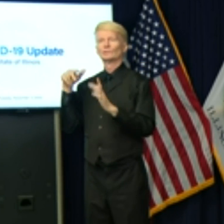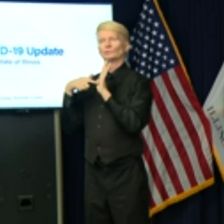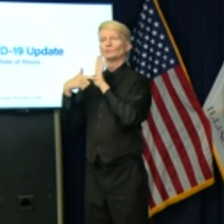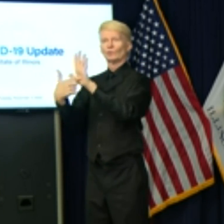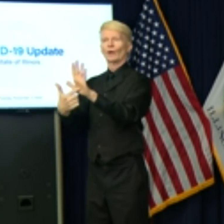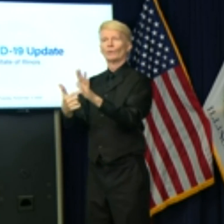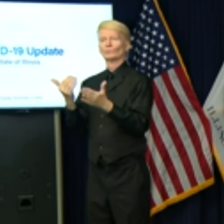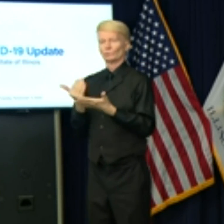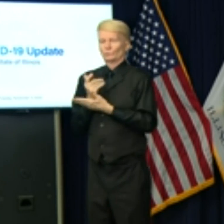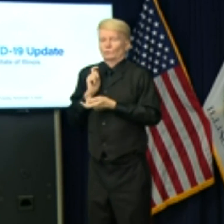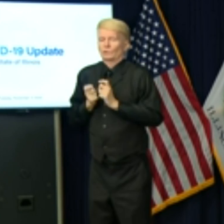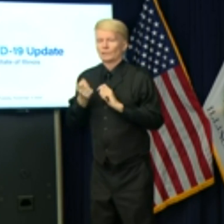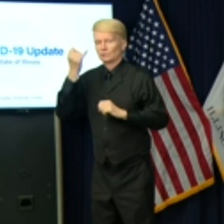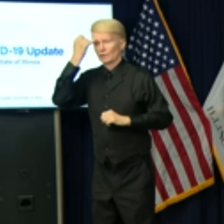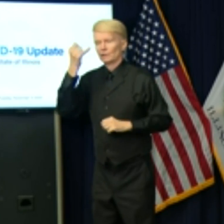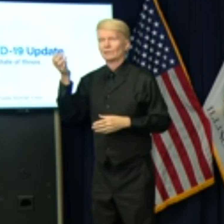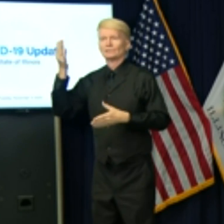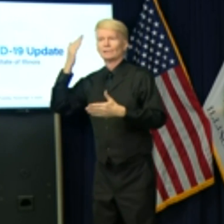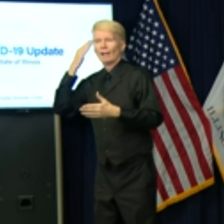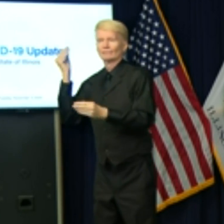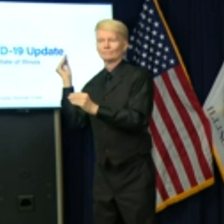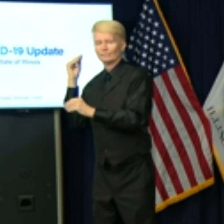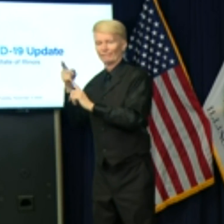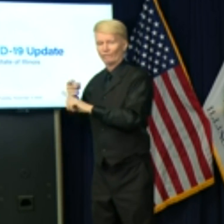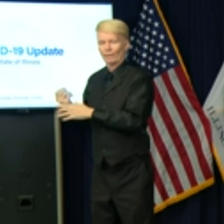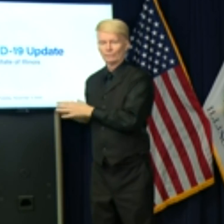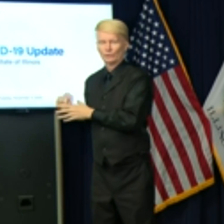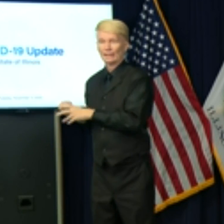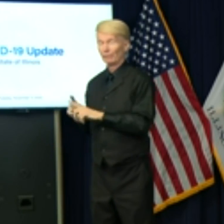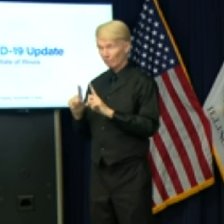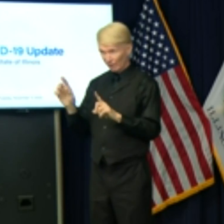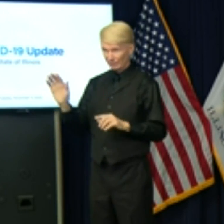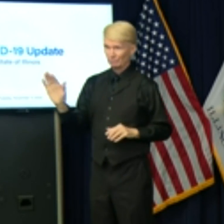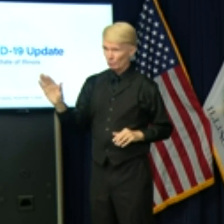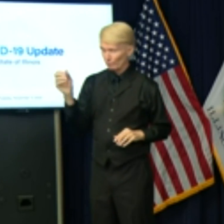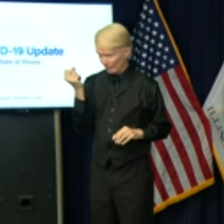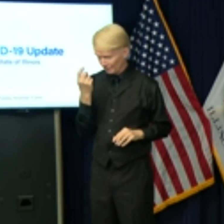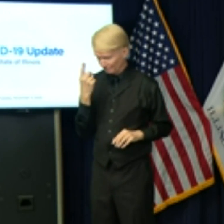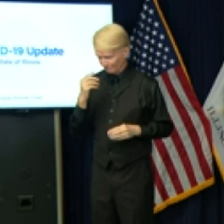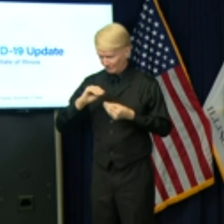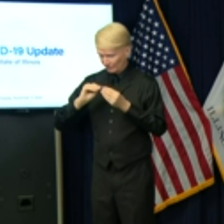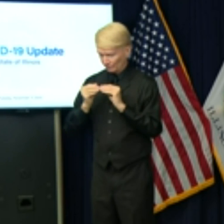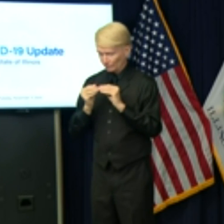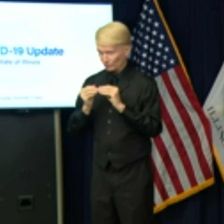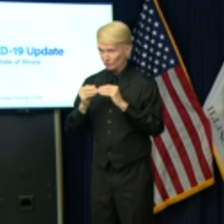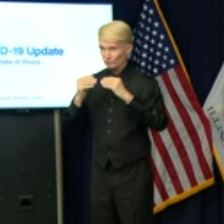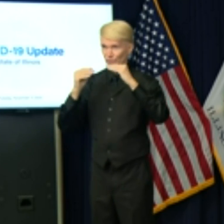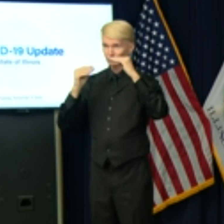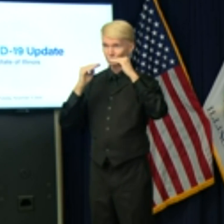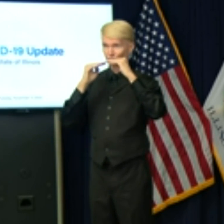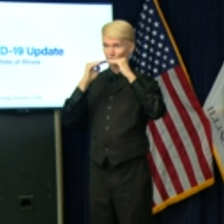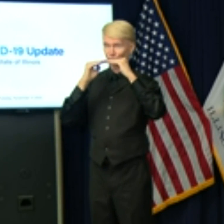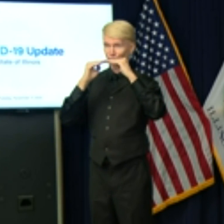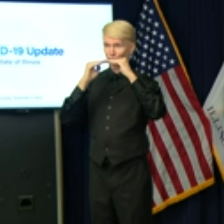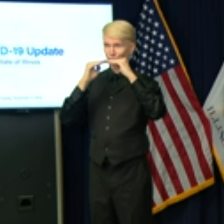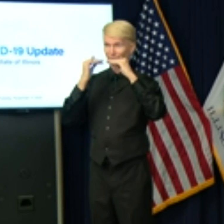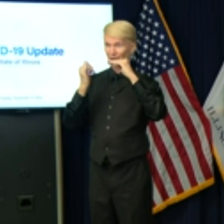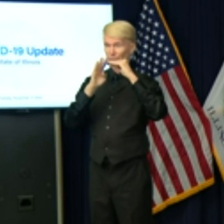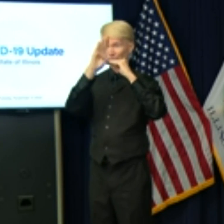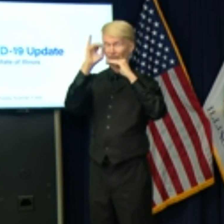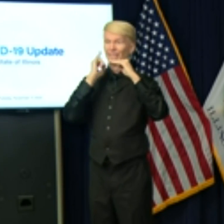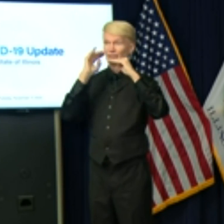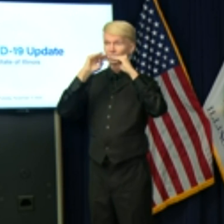Craig, to your question, if these numbers don't start to curb, if they don't start to bend